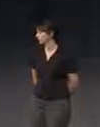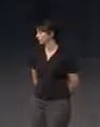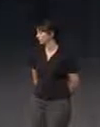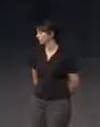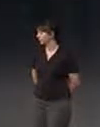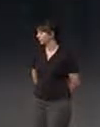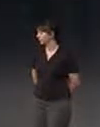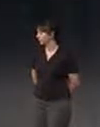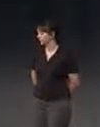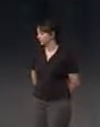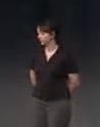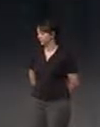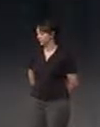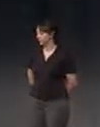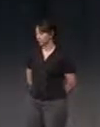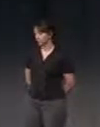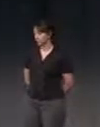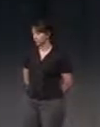much.